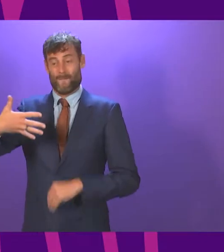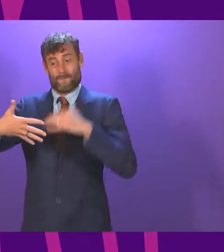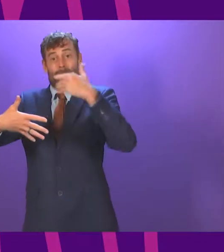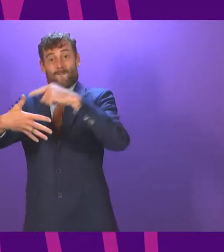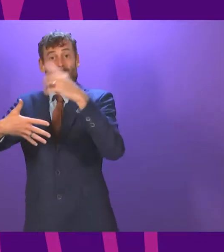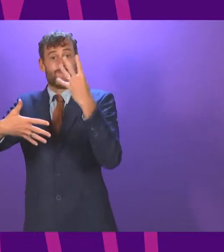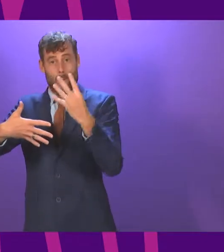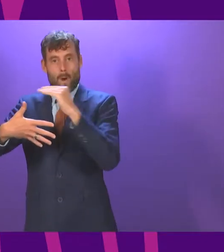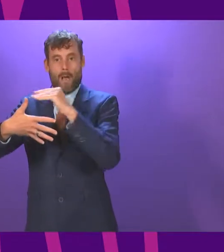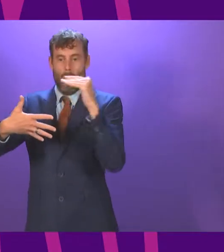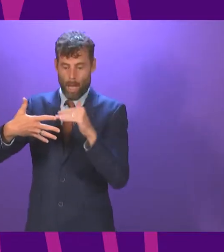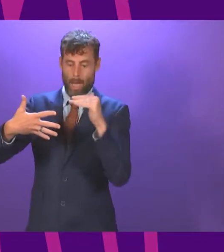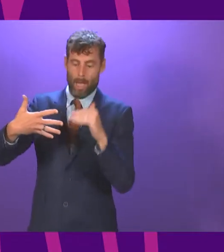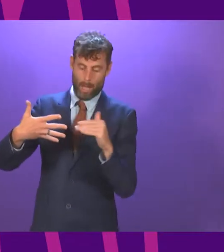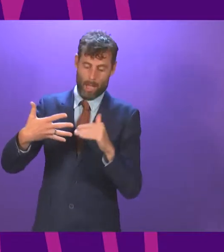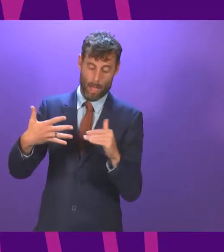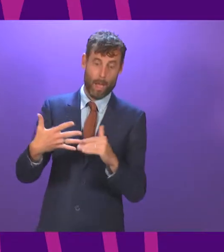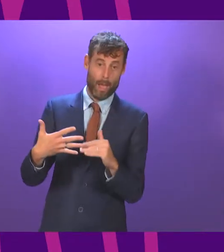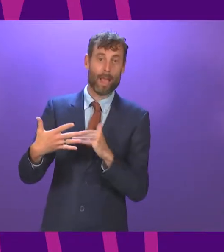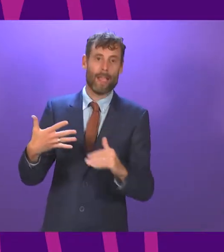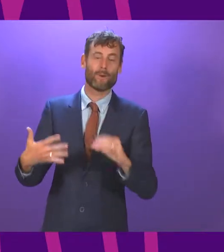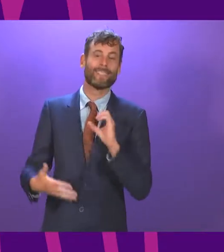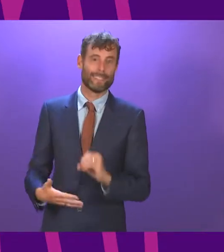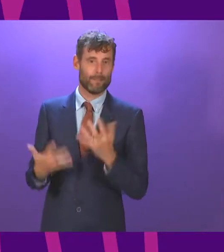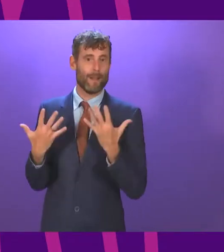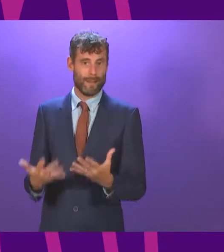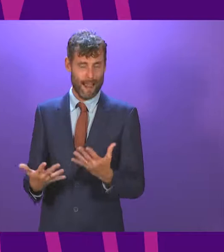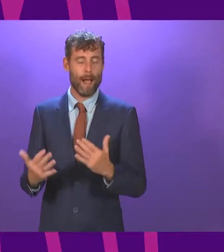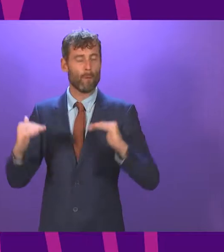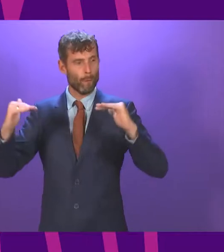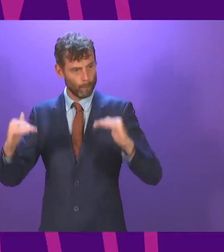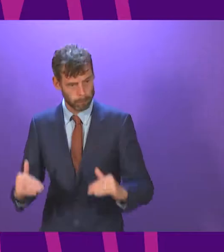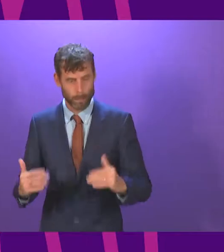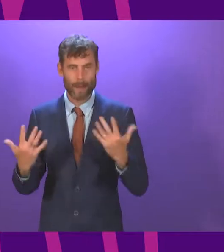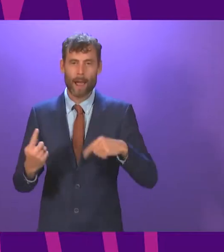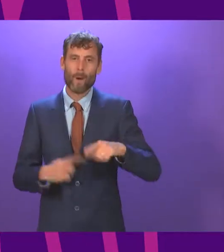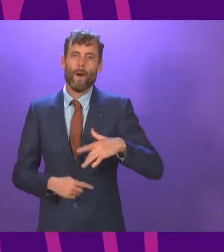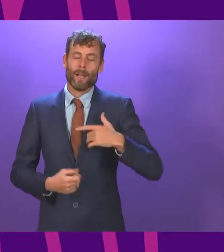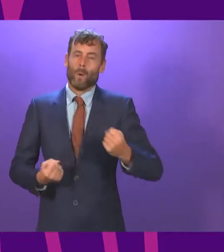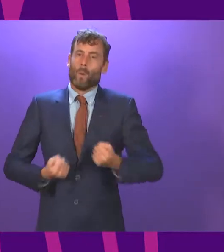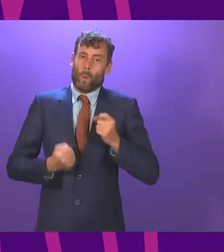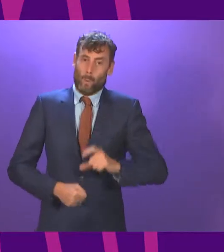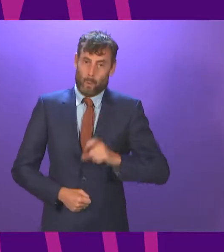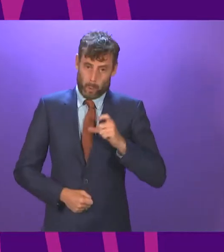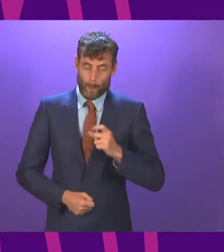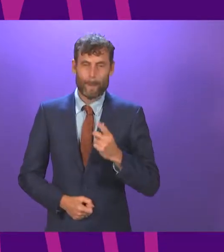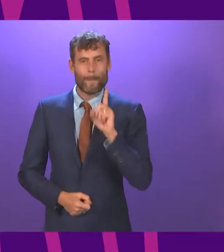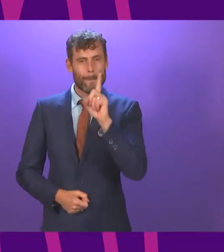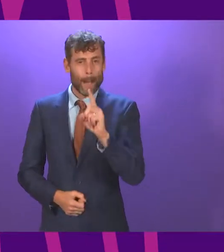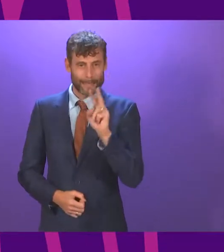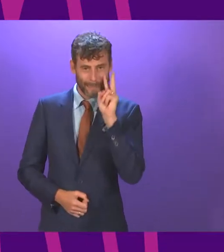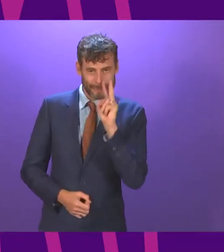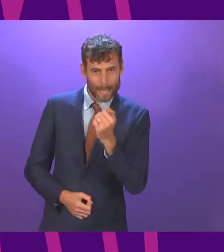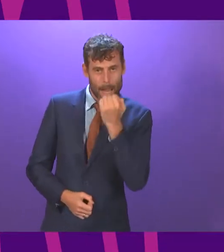made over the past year and a half can never be overstated. While the increasing case numbers should make us all pause for thought,